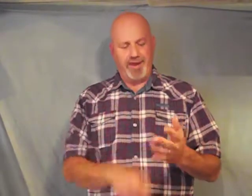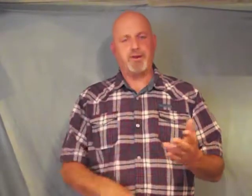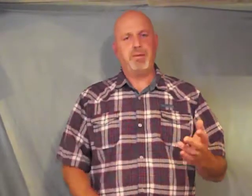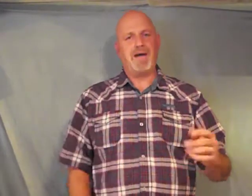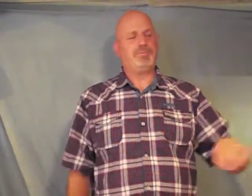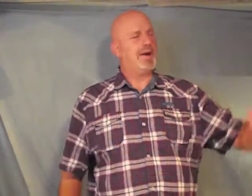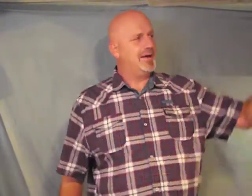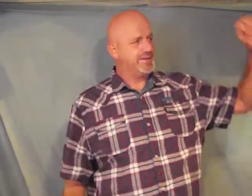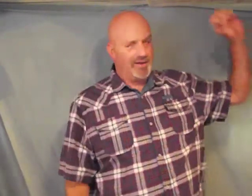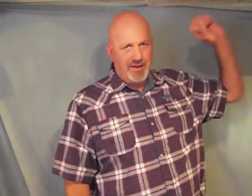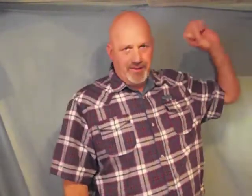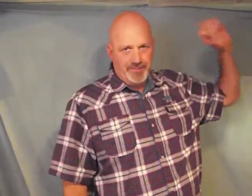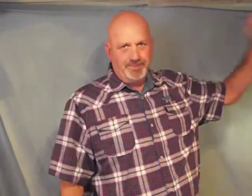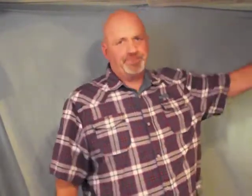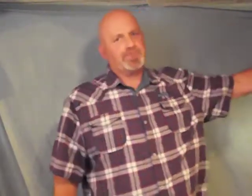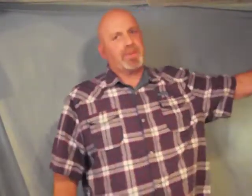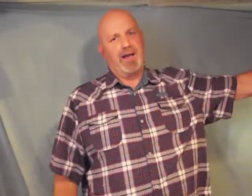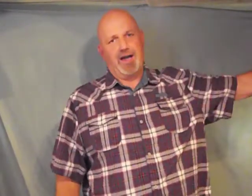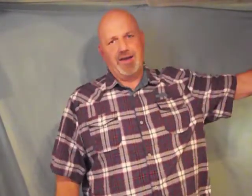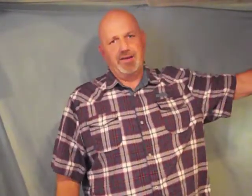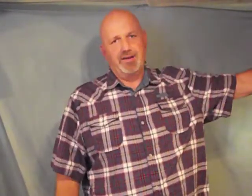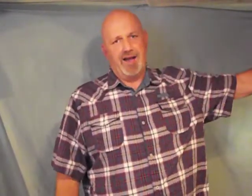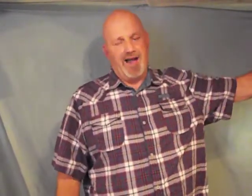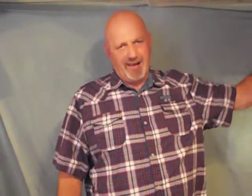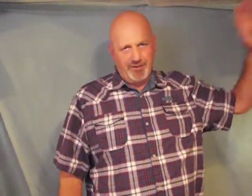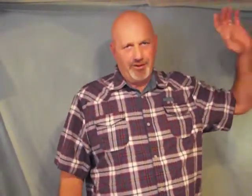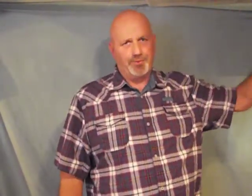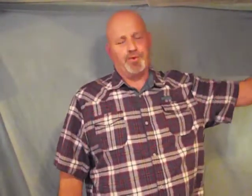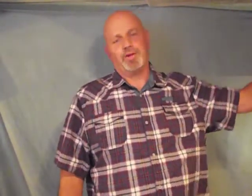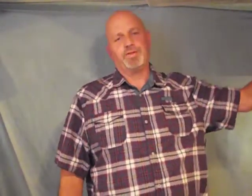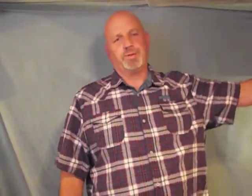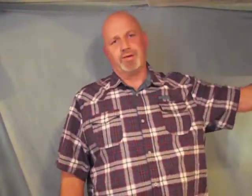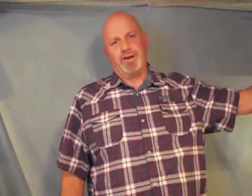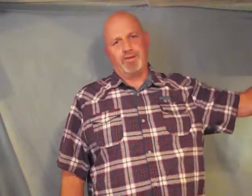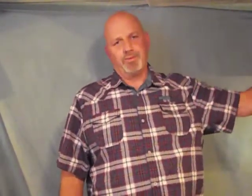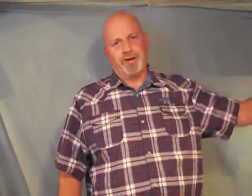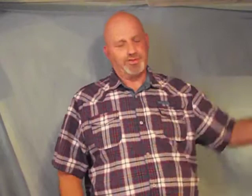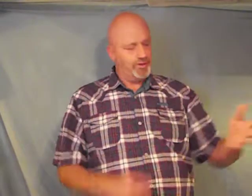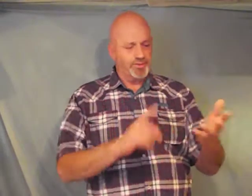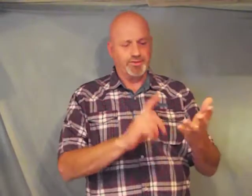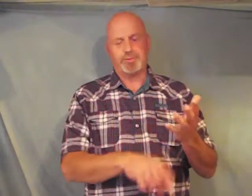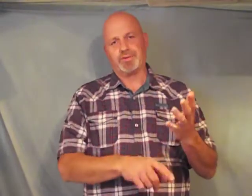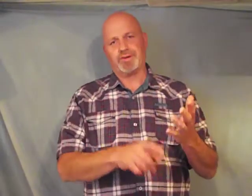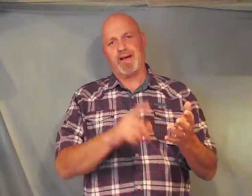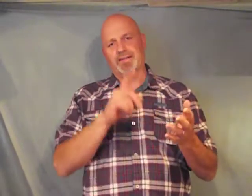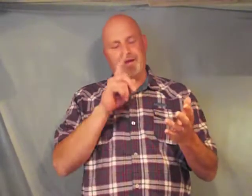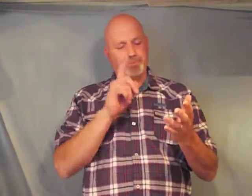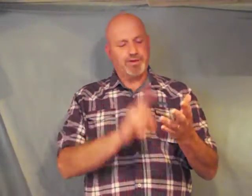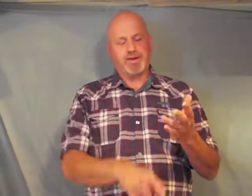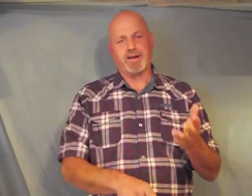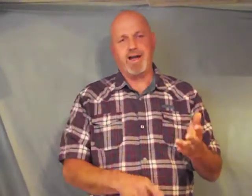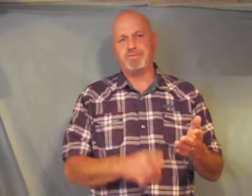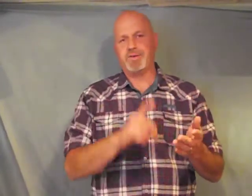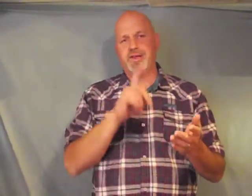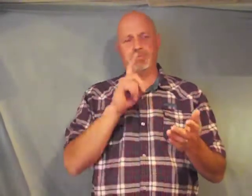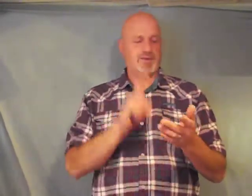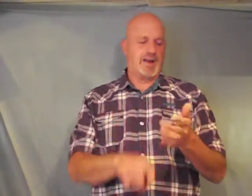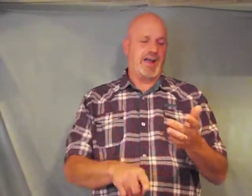are baptized God I give you full authority over my children to protect them to look out for them to guide